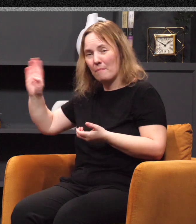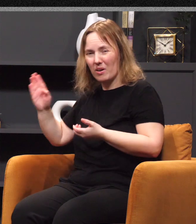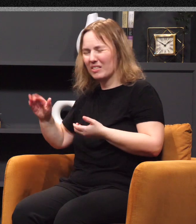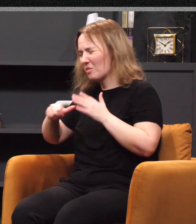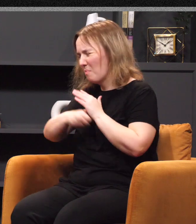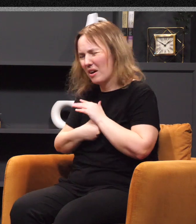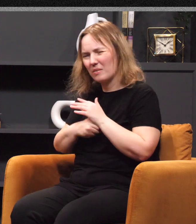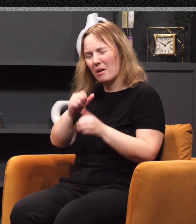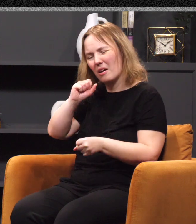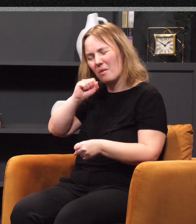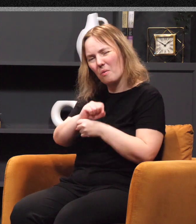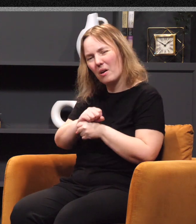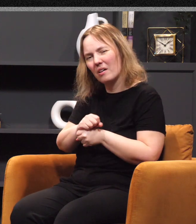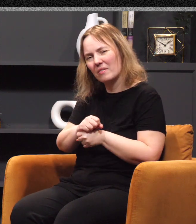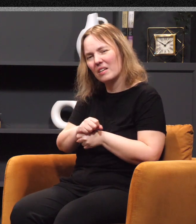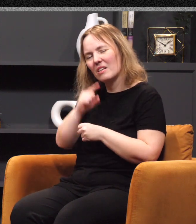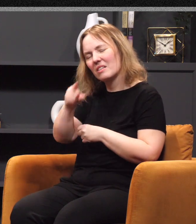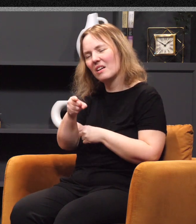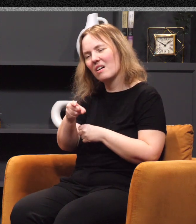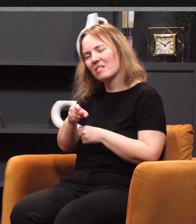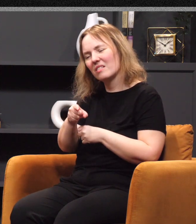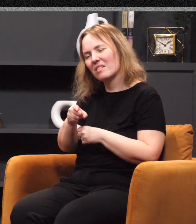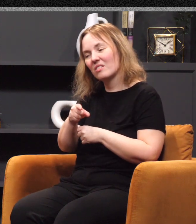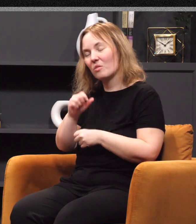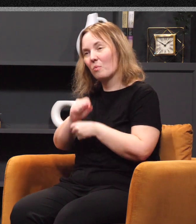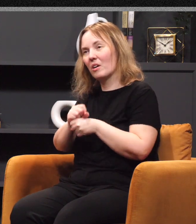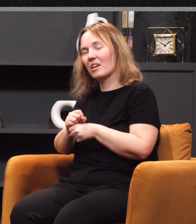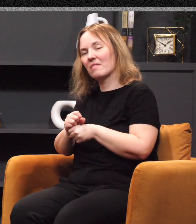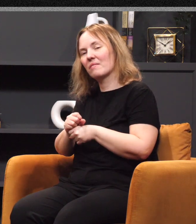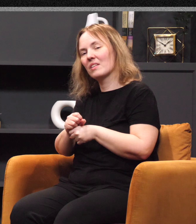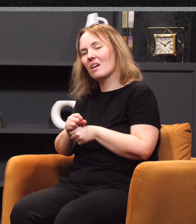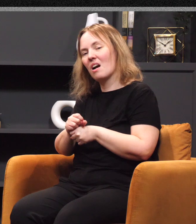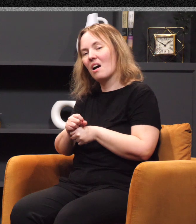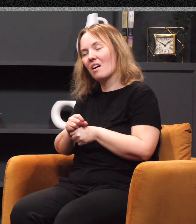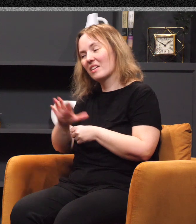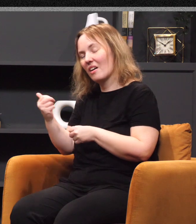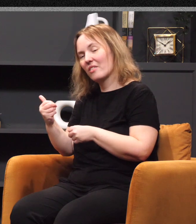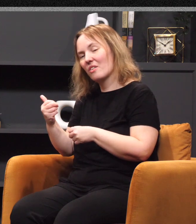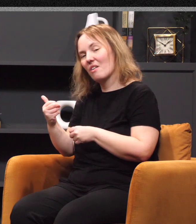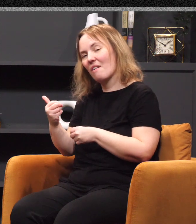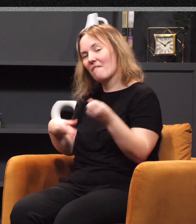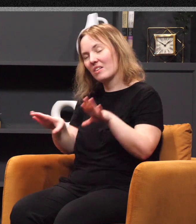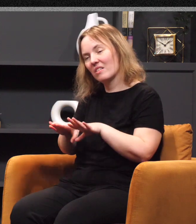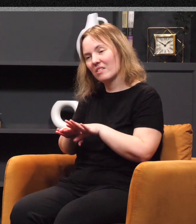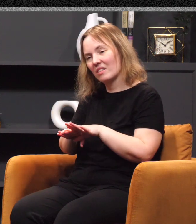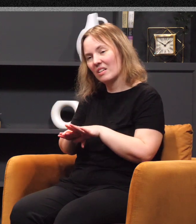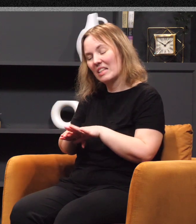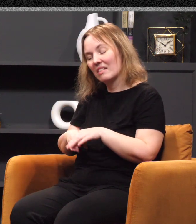ethic that he tells the foreman, listen, as you're working on the other fields, just leave a little bit more grain for a little bit more stalks for her, some of the